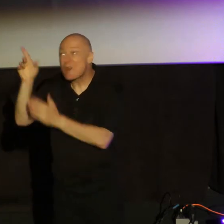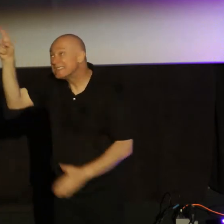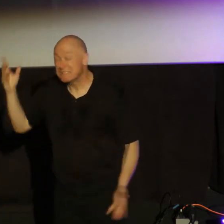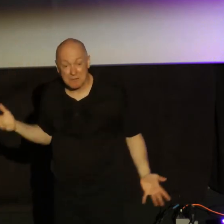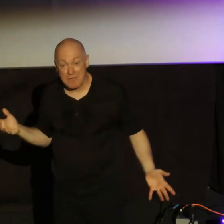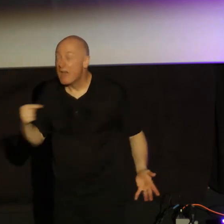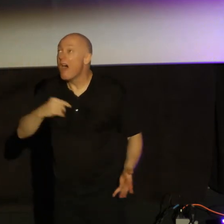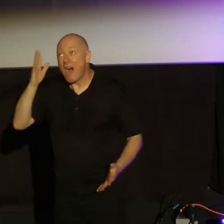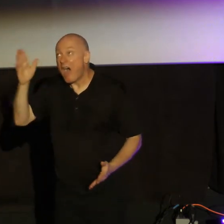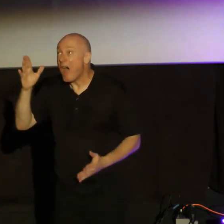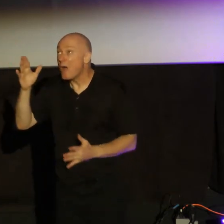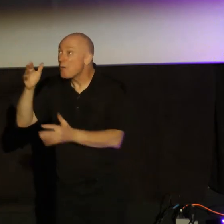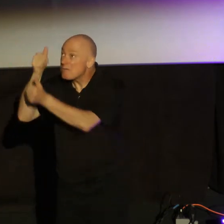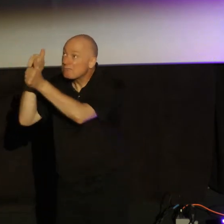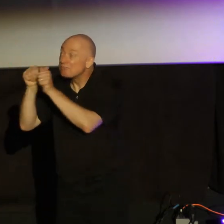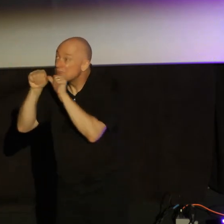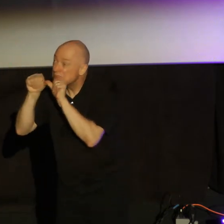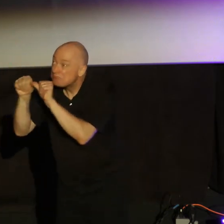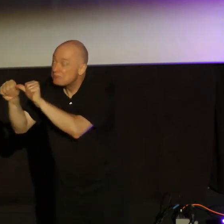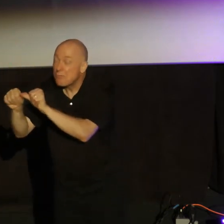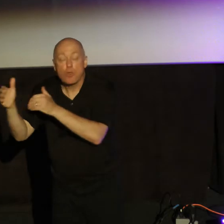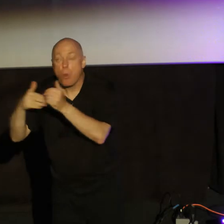And I will persevere, no matter the confusion.